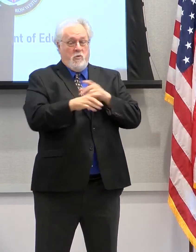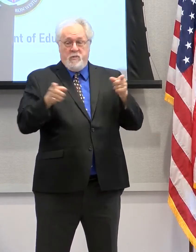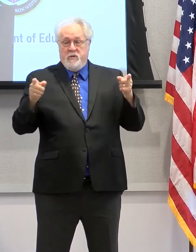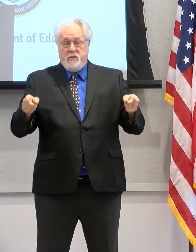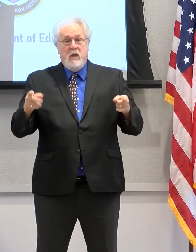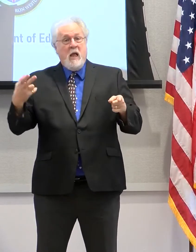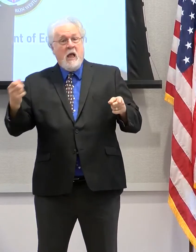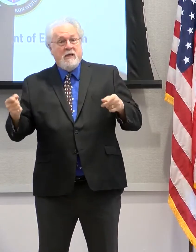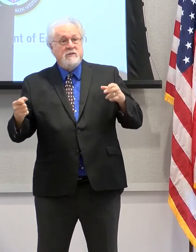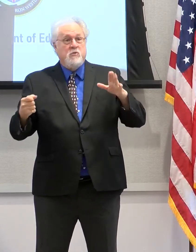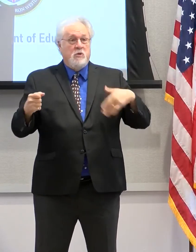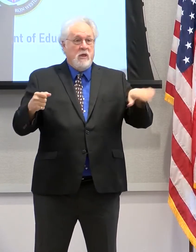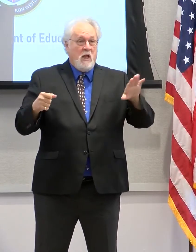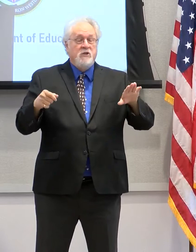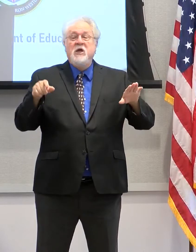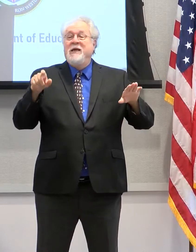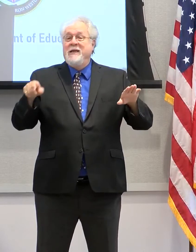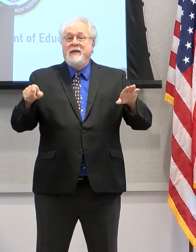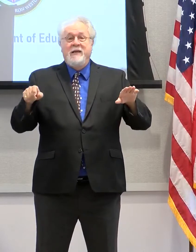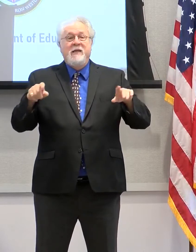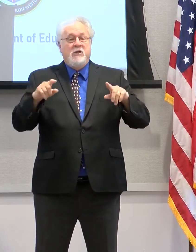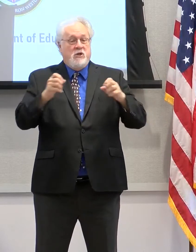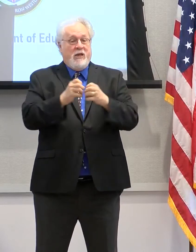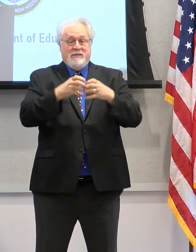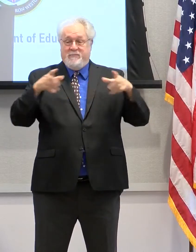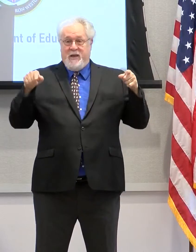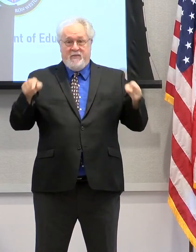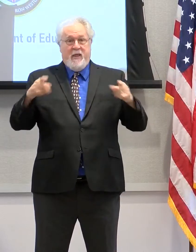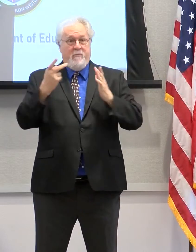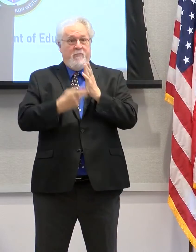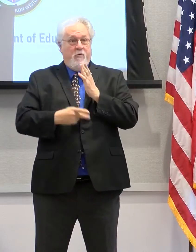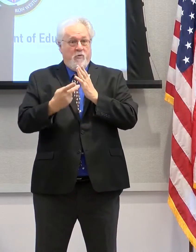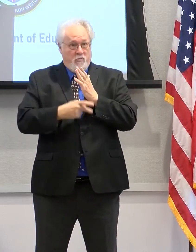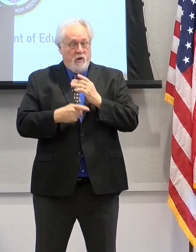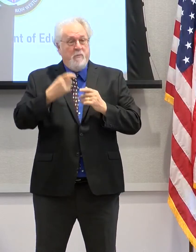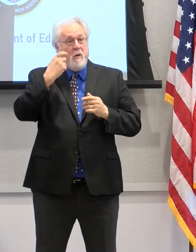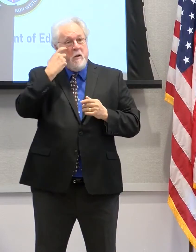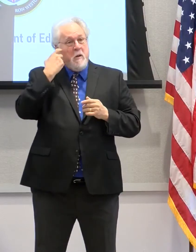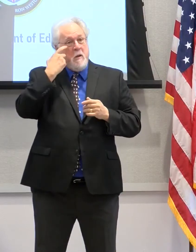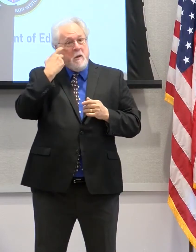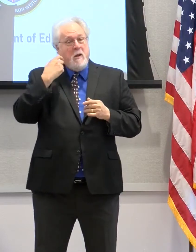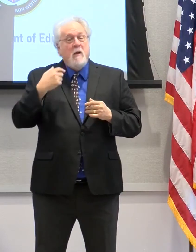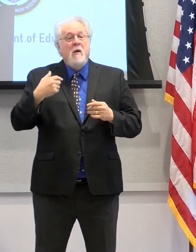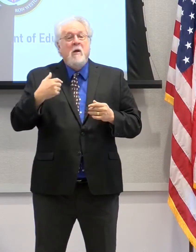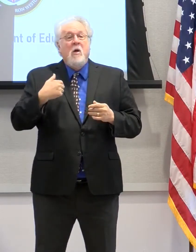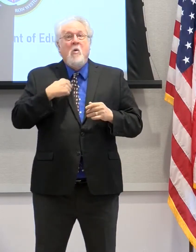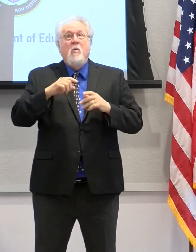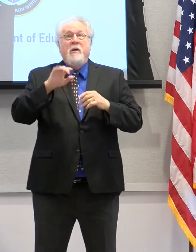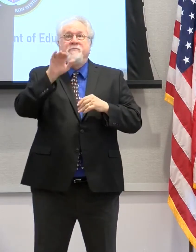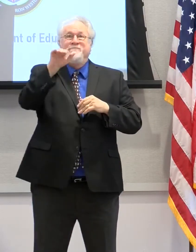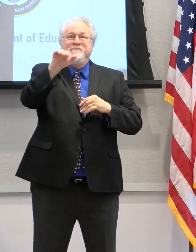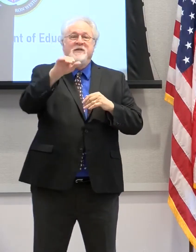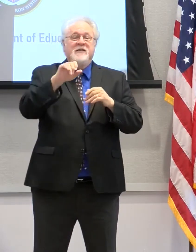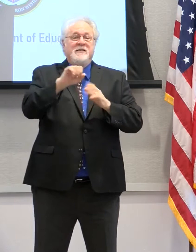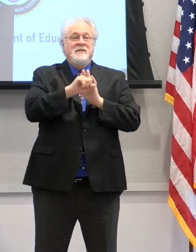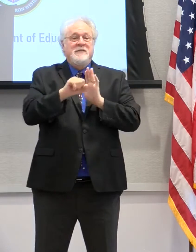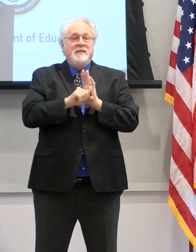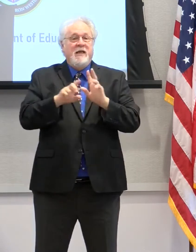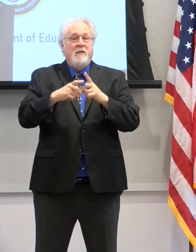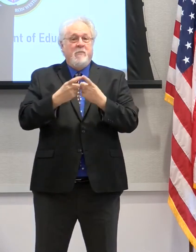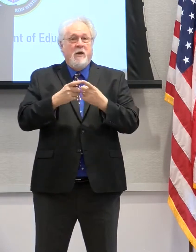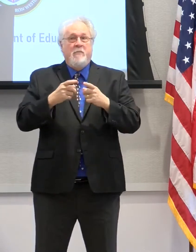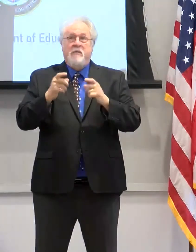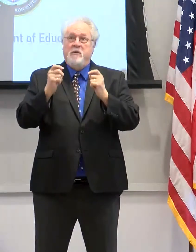get a share of talk about doing enrollment. We need to span doing enrollment, and I think that's an initiative that we push with the State Department of what we call fast forward.